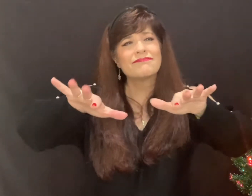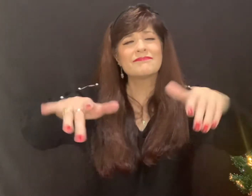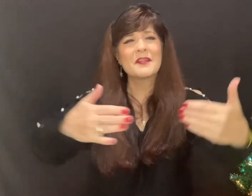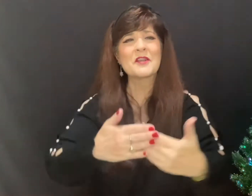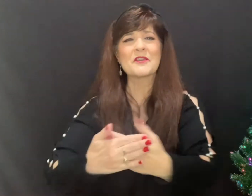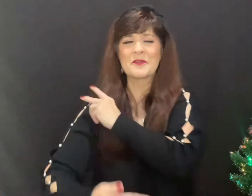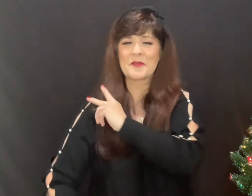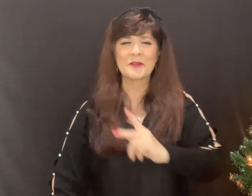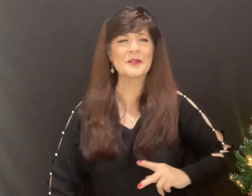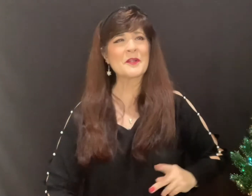born today.